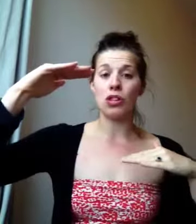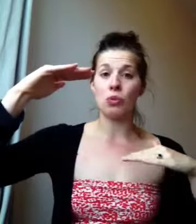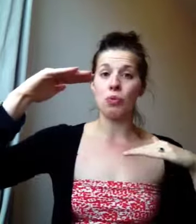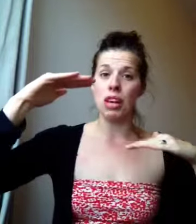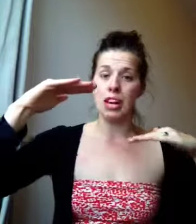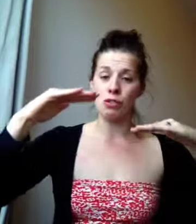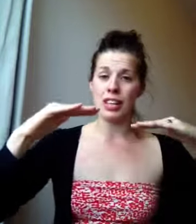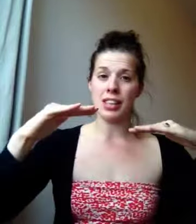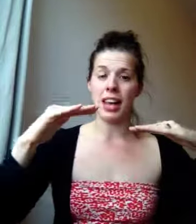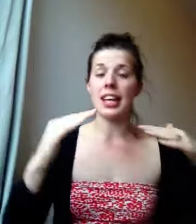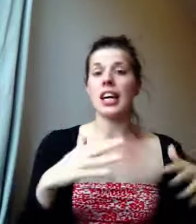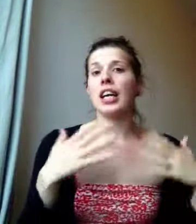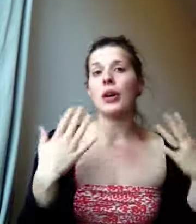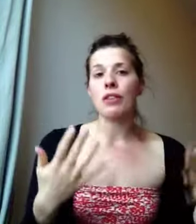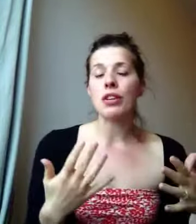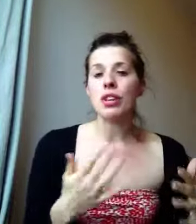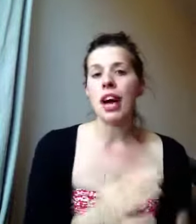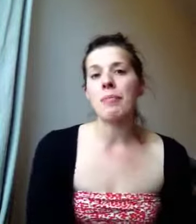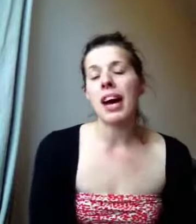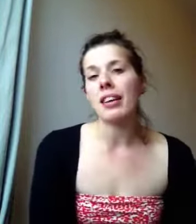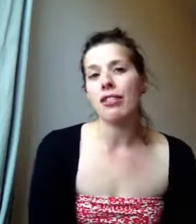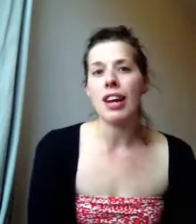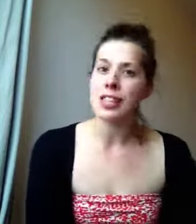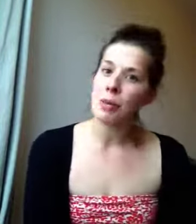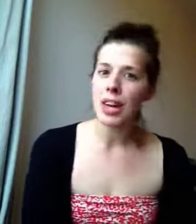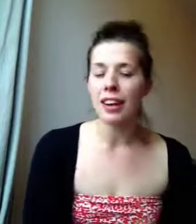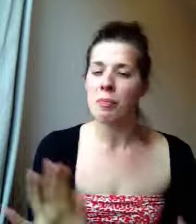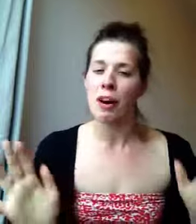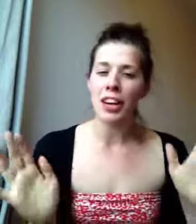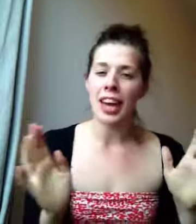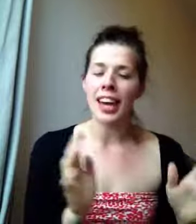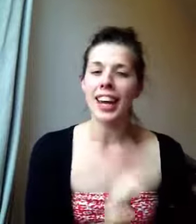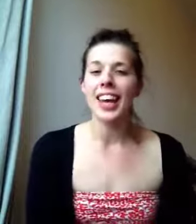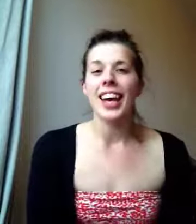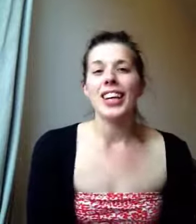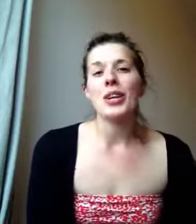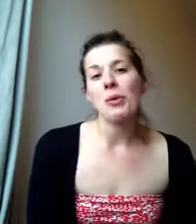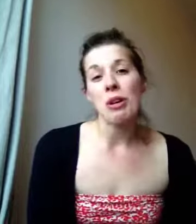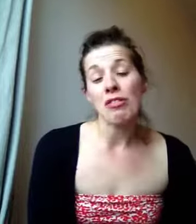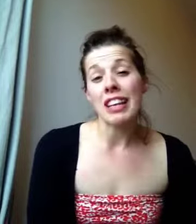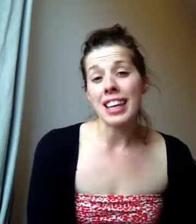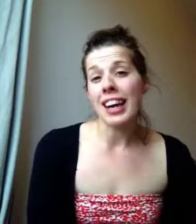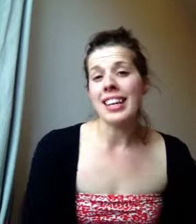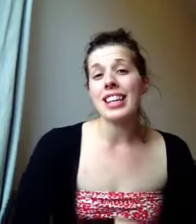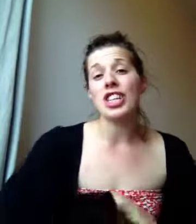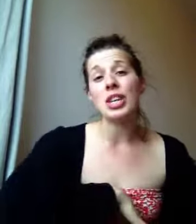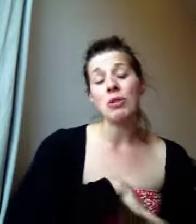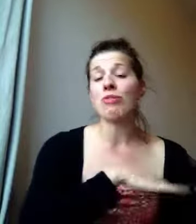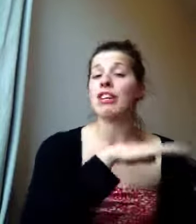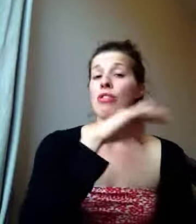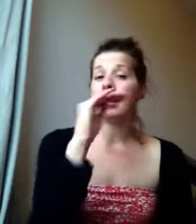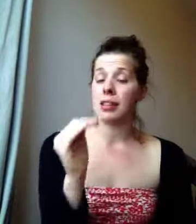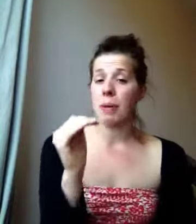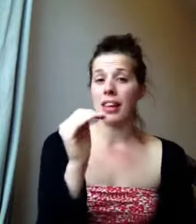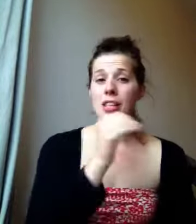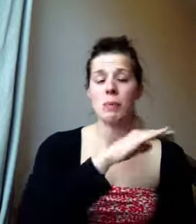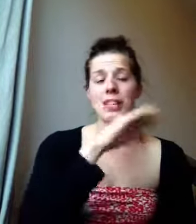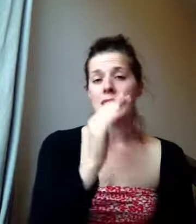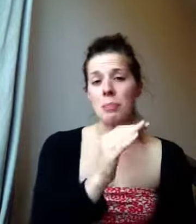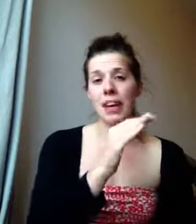just readdress that. You know, if you had a crazy weekend of partying and, you know, you're really tired, actually you would readdress the balance by sleeping